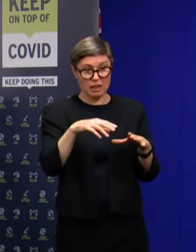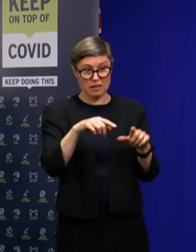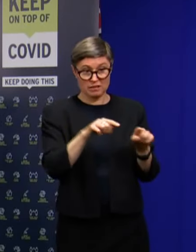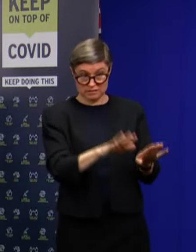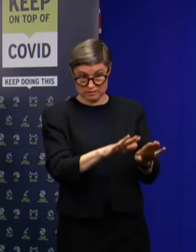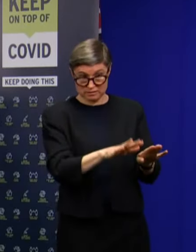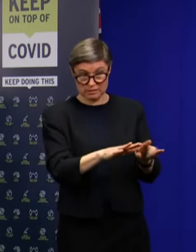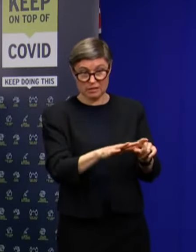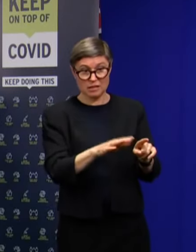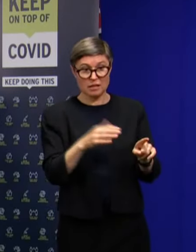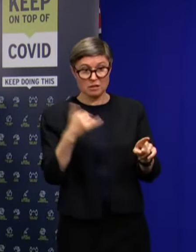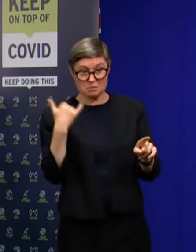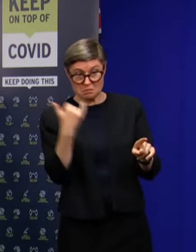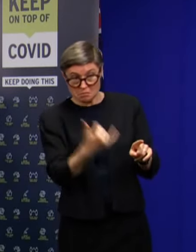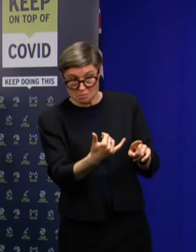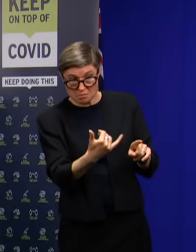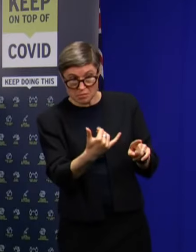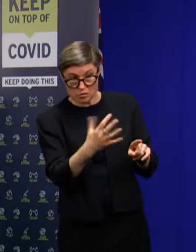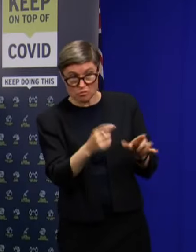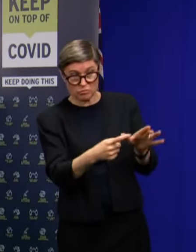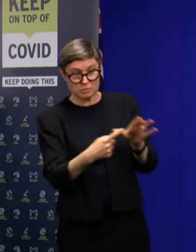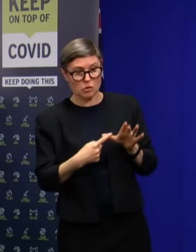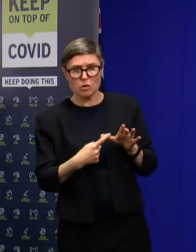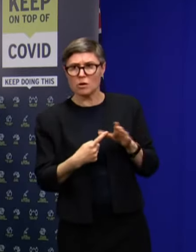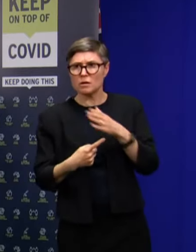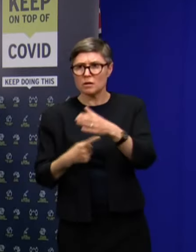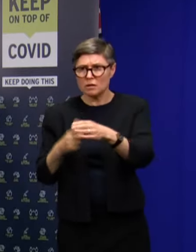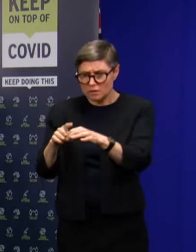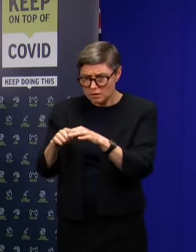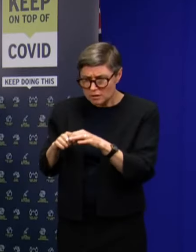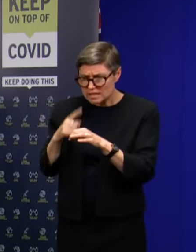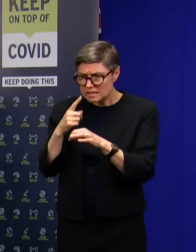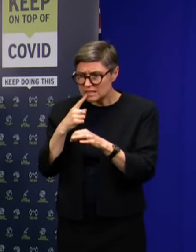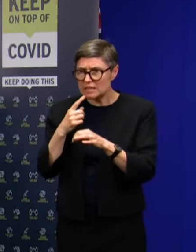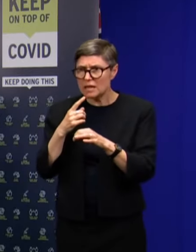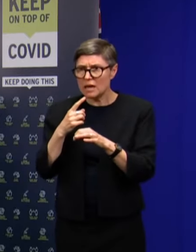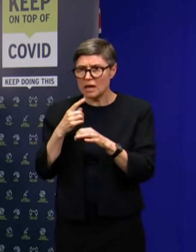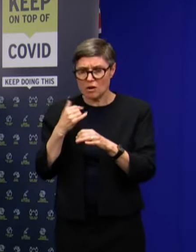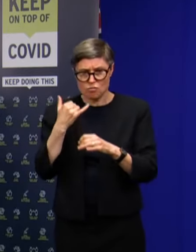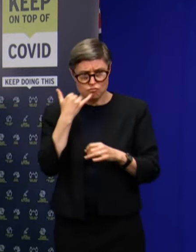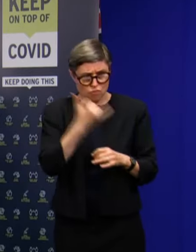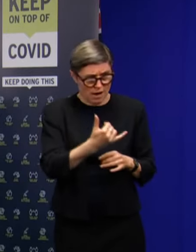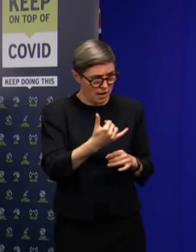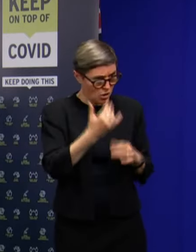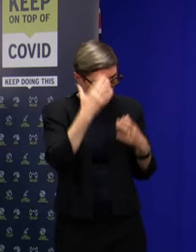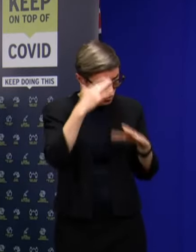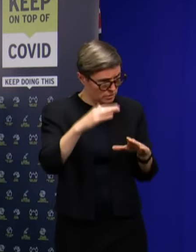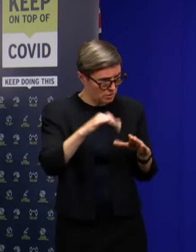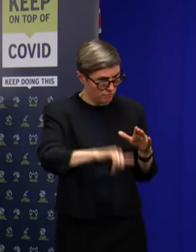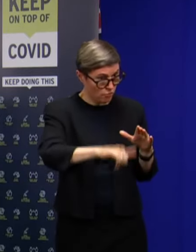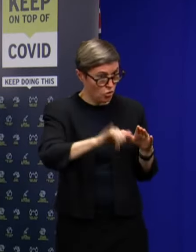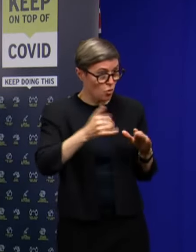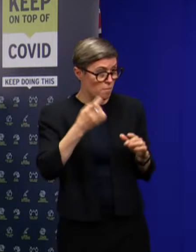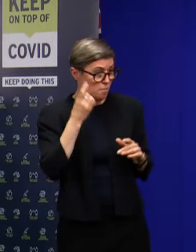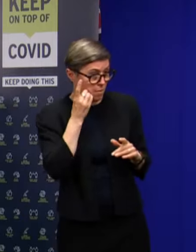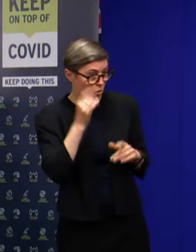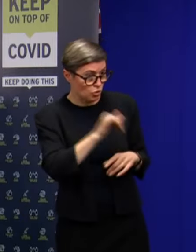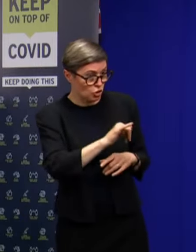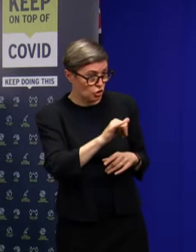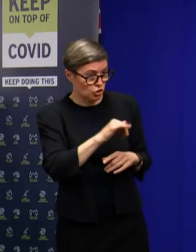he may or may not have responded to that. Was that a call? Was that a call to the Hotel Bremer or a call to his mobile? I don't know which of those it was.